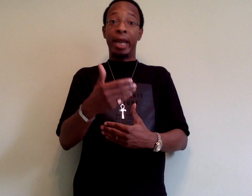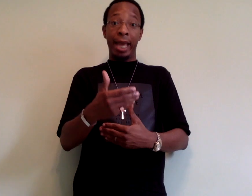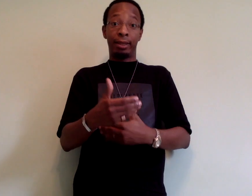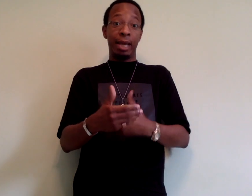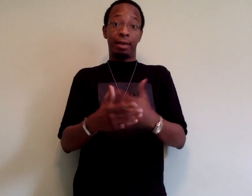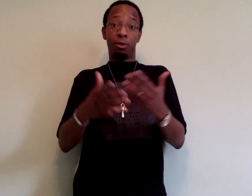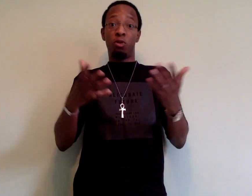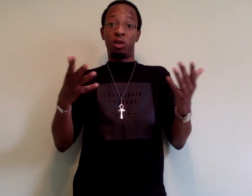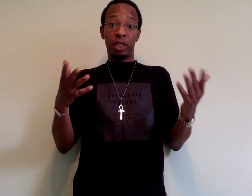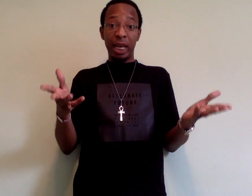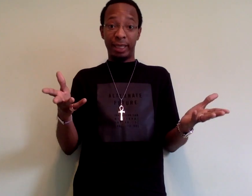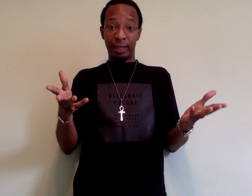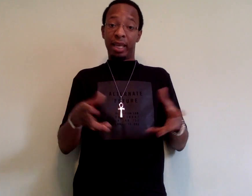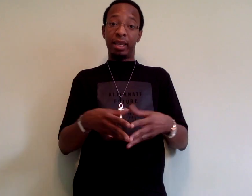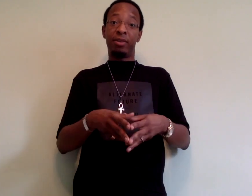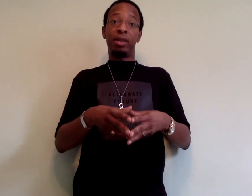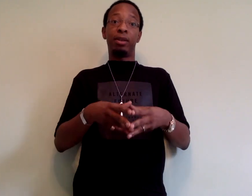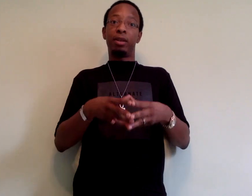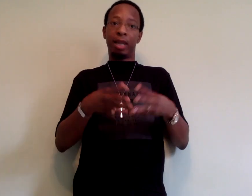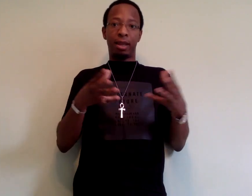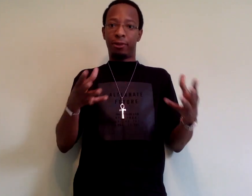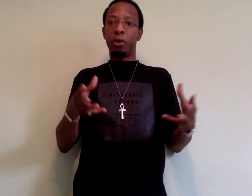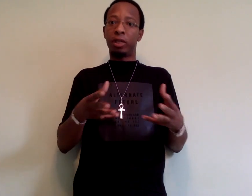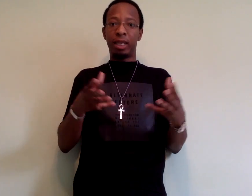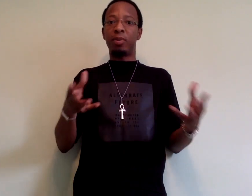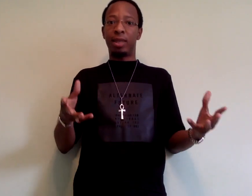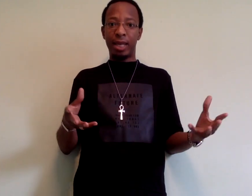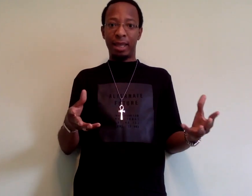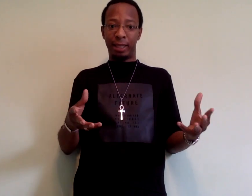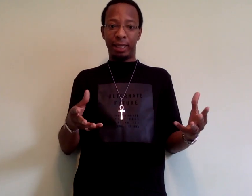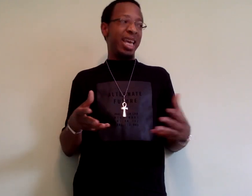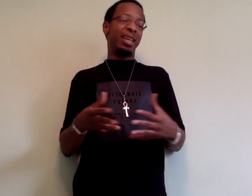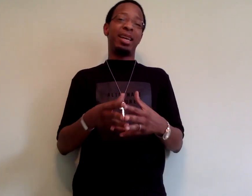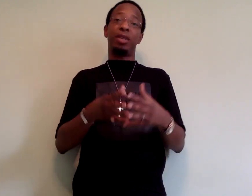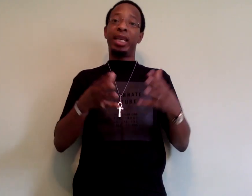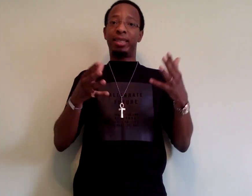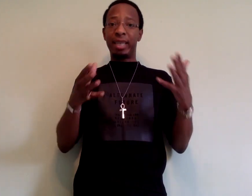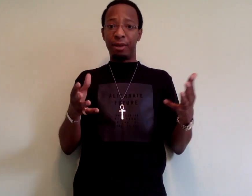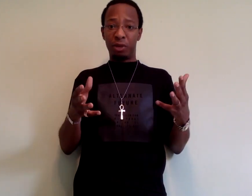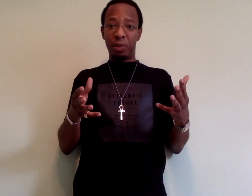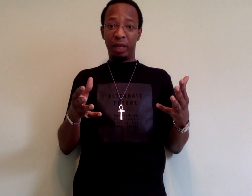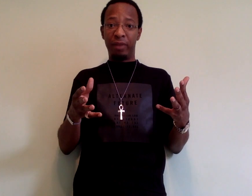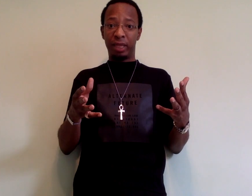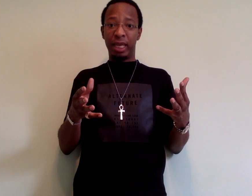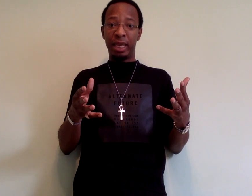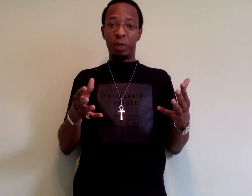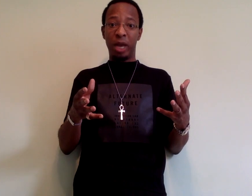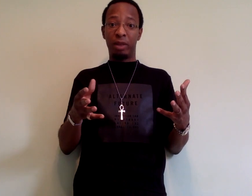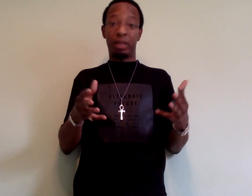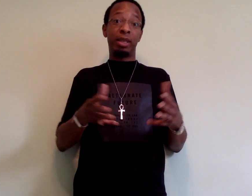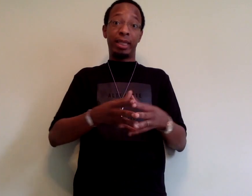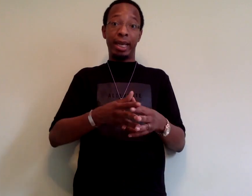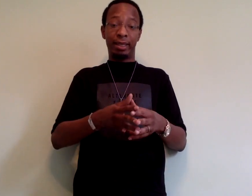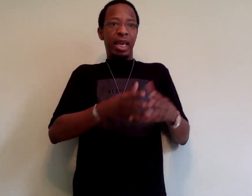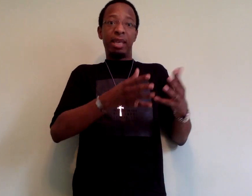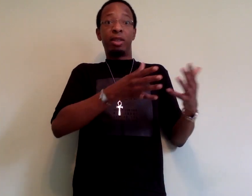as Dr. Umar Johnson, given a lot of the flaws in his methodology and a lot of the less savory beliefs that he espouses, such as his